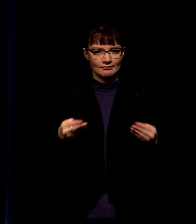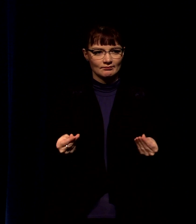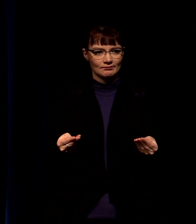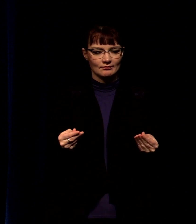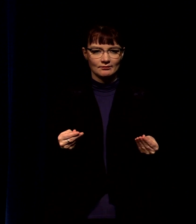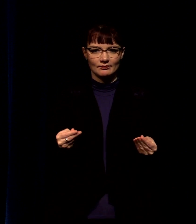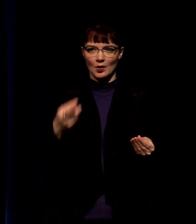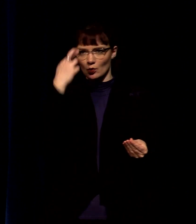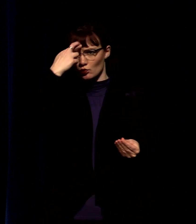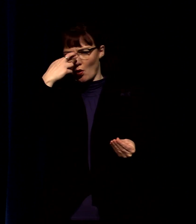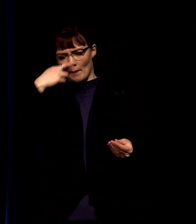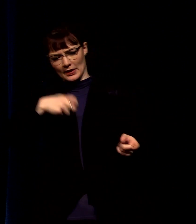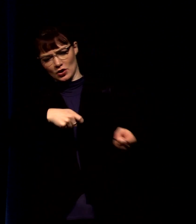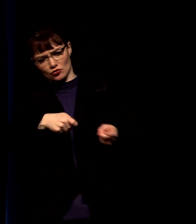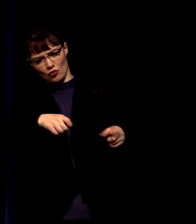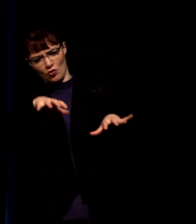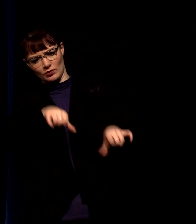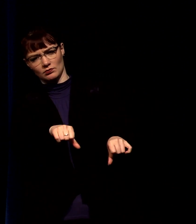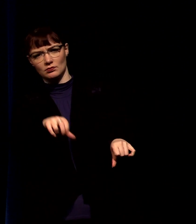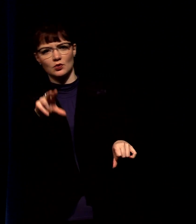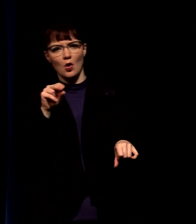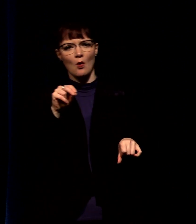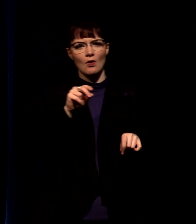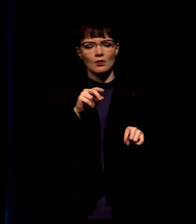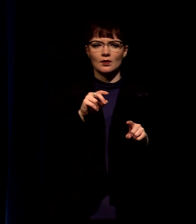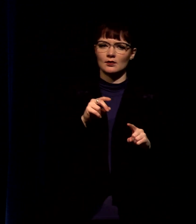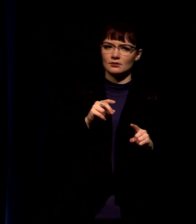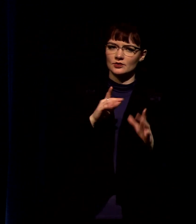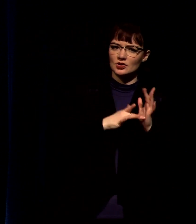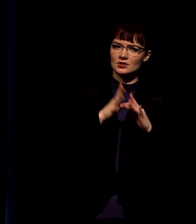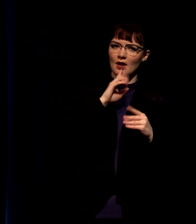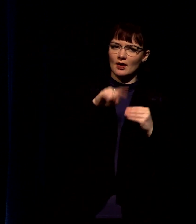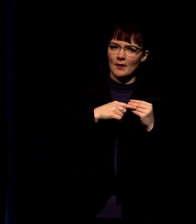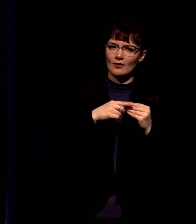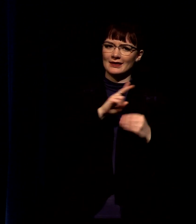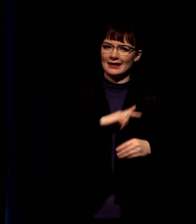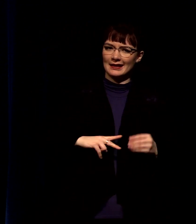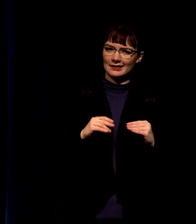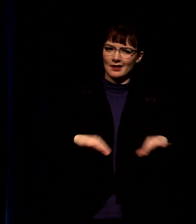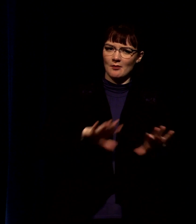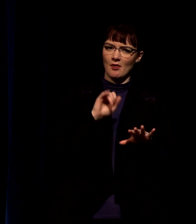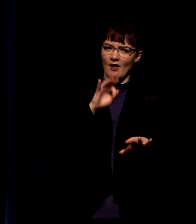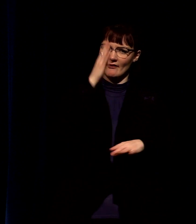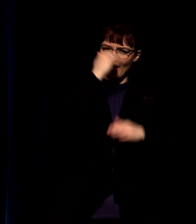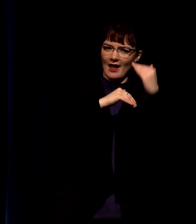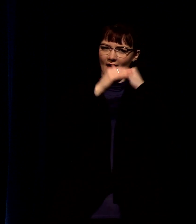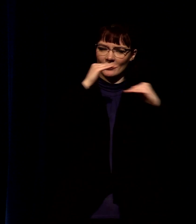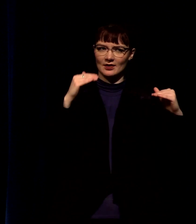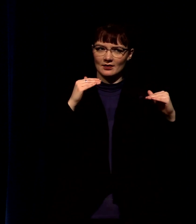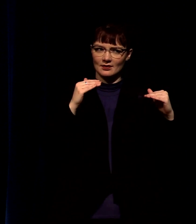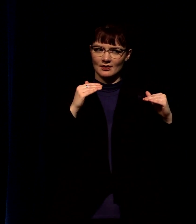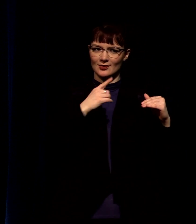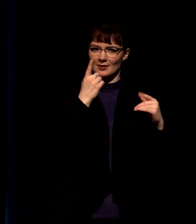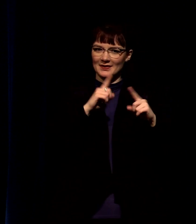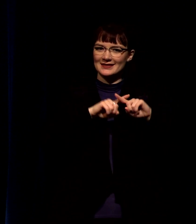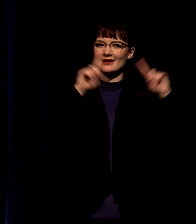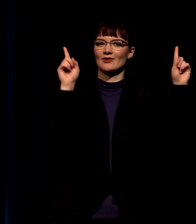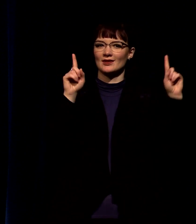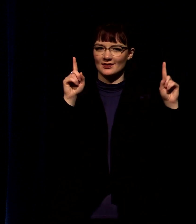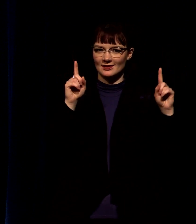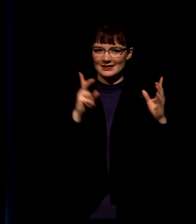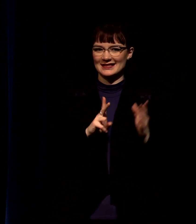roman rule know you're more than that he keeps talking about this alternative kingdom this kingdom of heaven and so he's telling them there's an unexpected